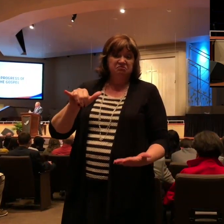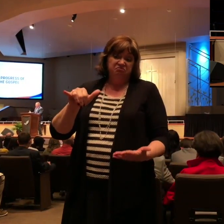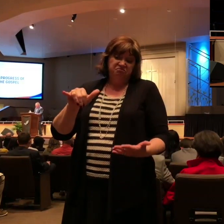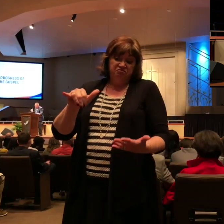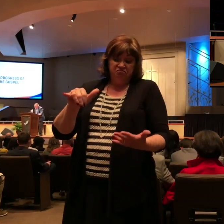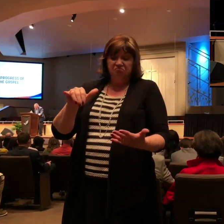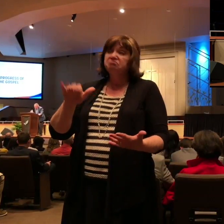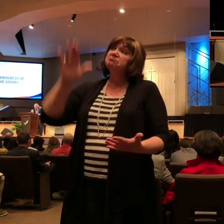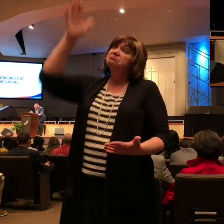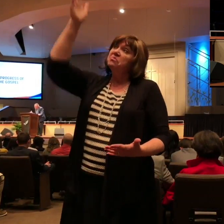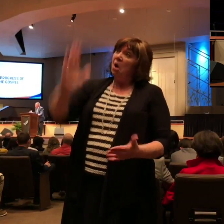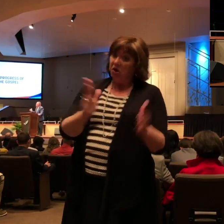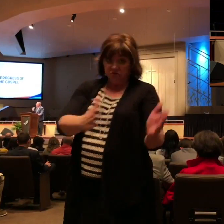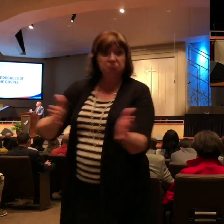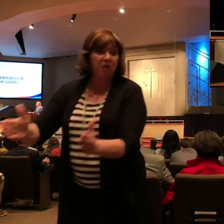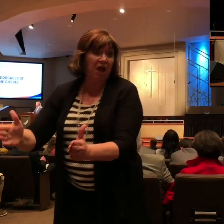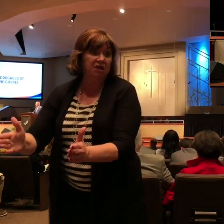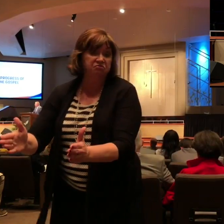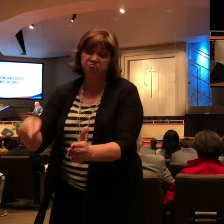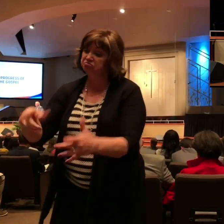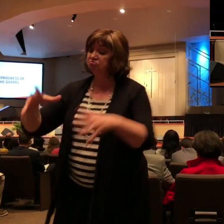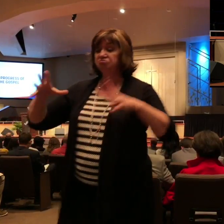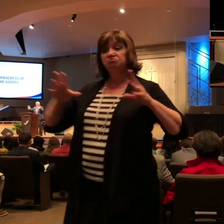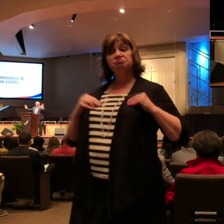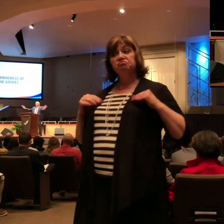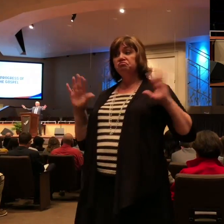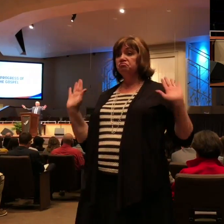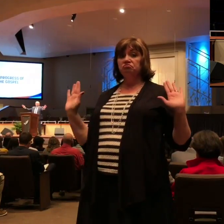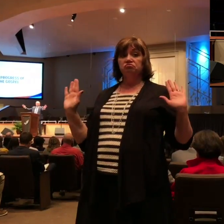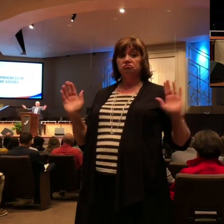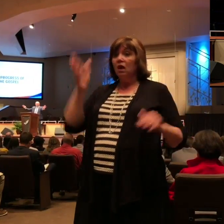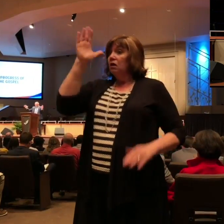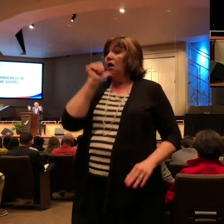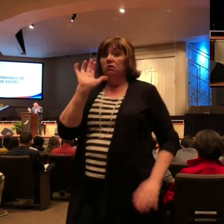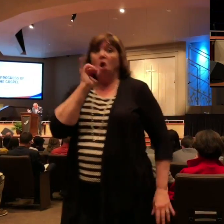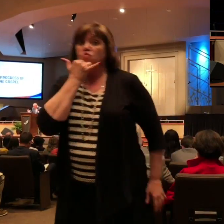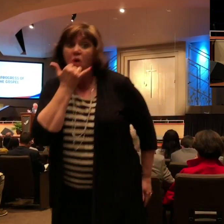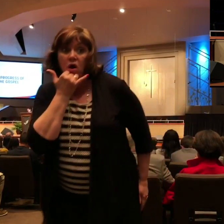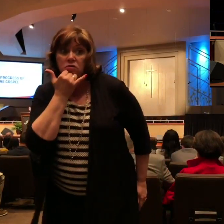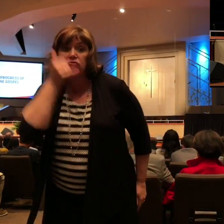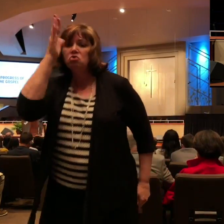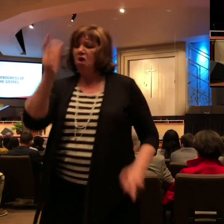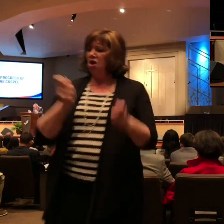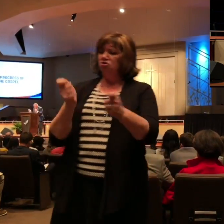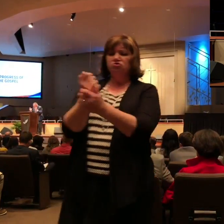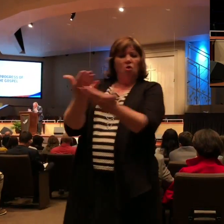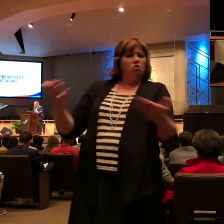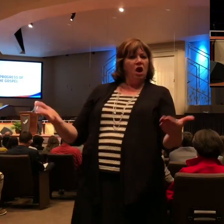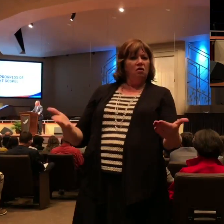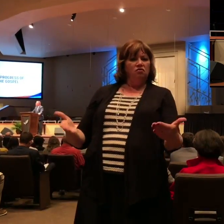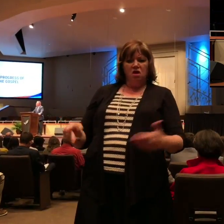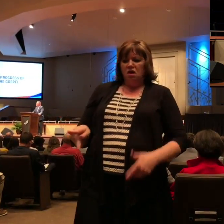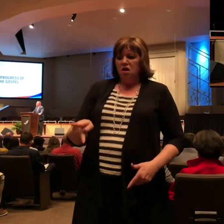understood that God makes no mistakes. He knew that God was in control, and Paul trusted him.